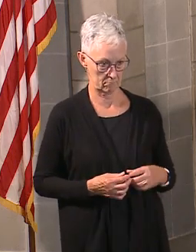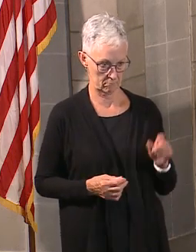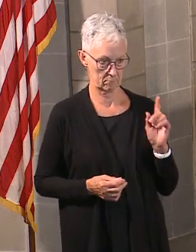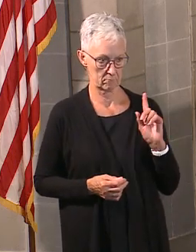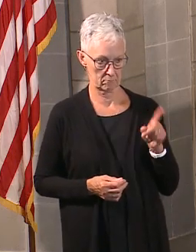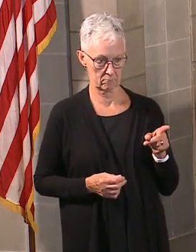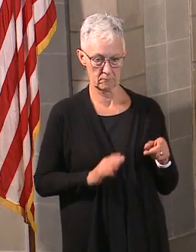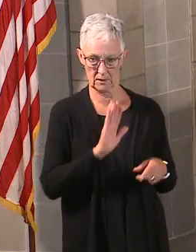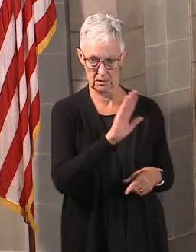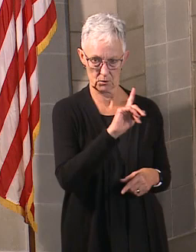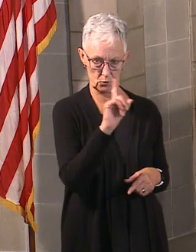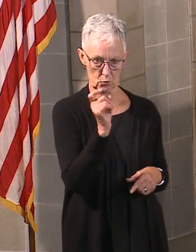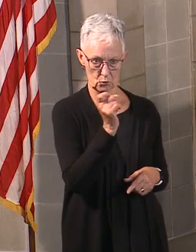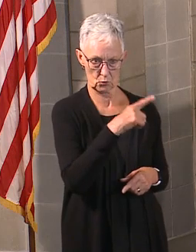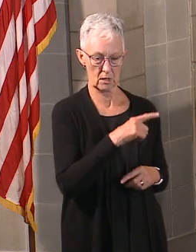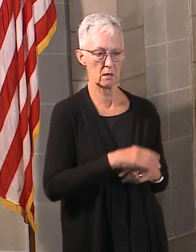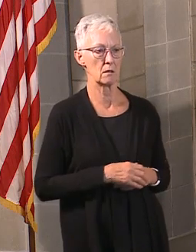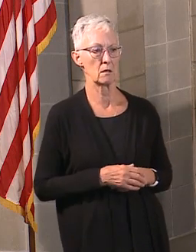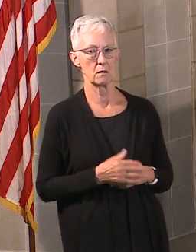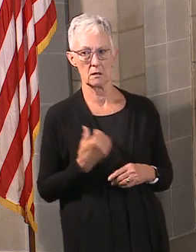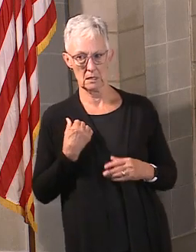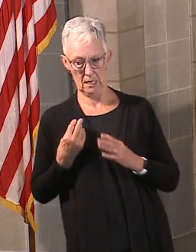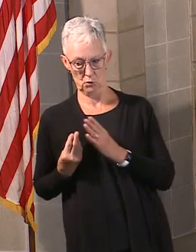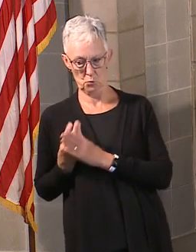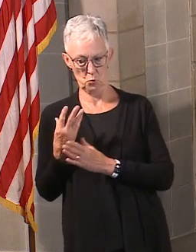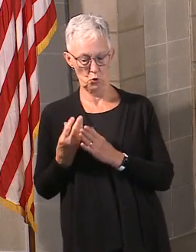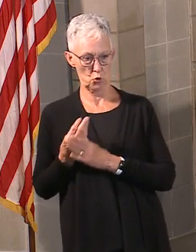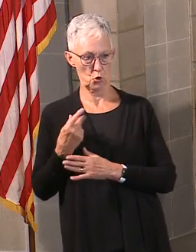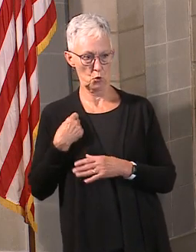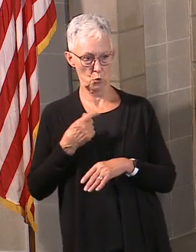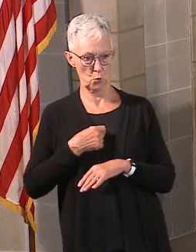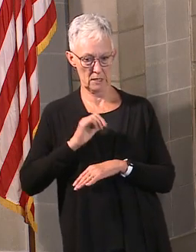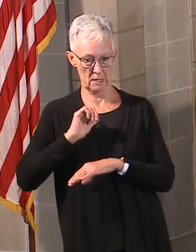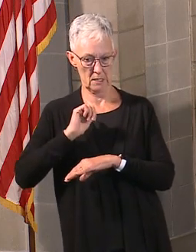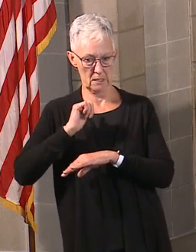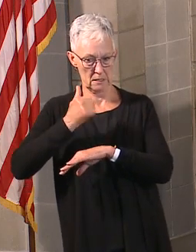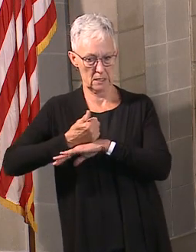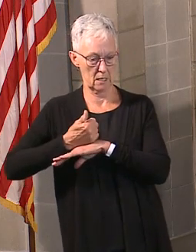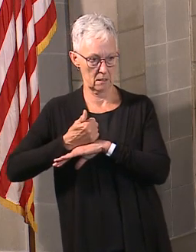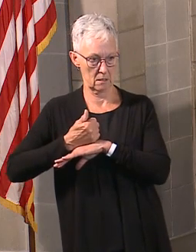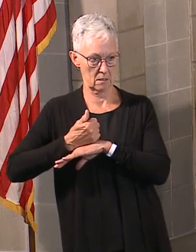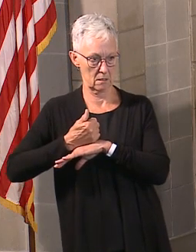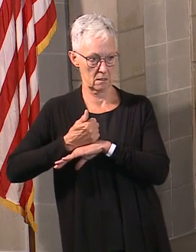directed help engines were put into effect, you emphasized that,